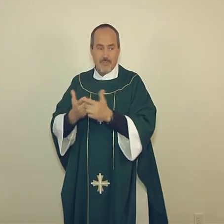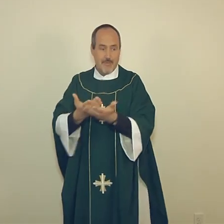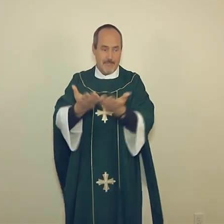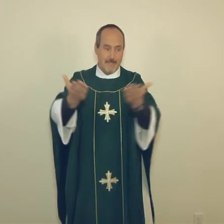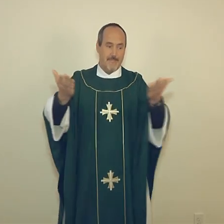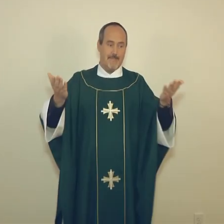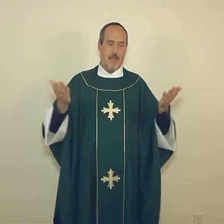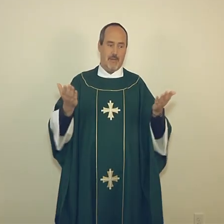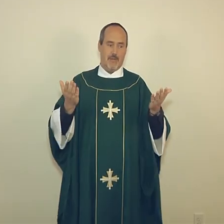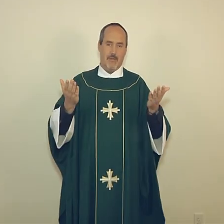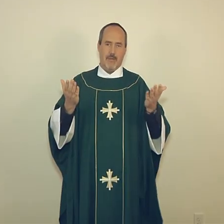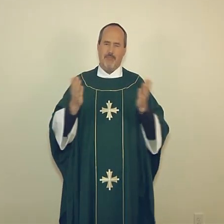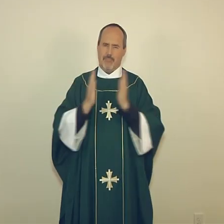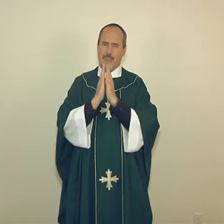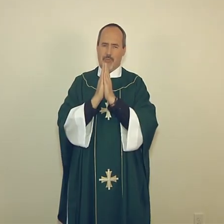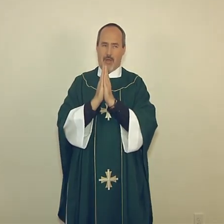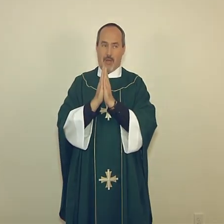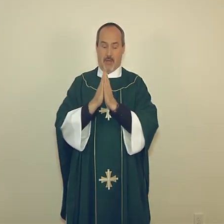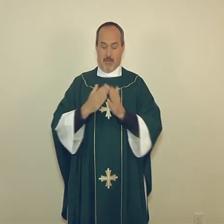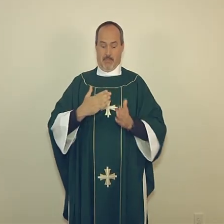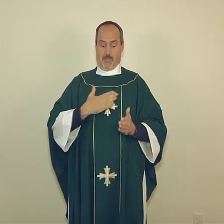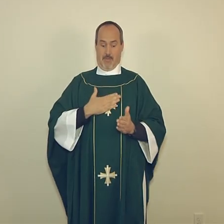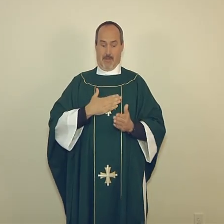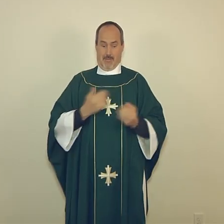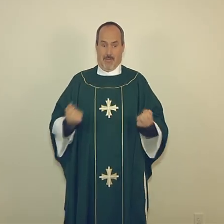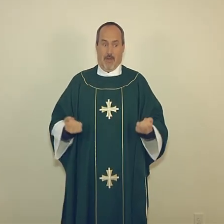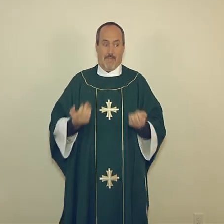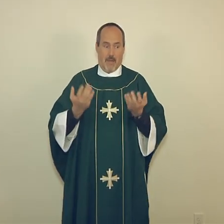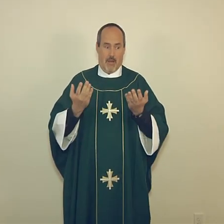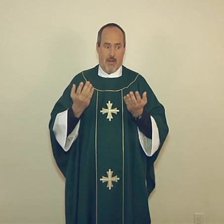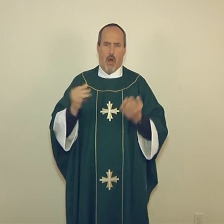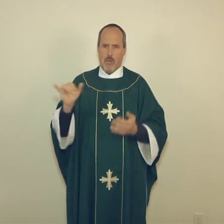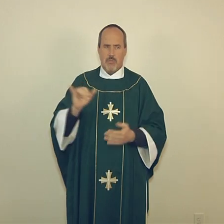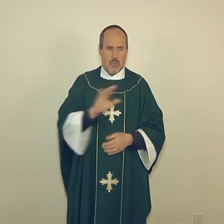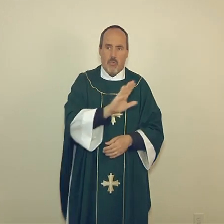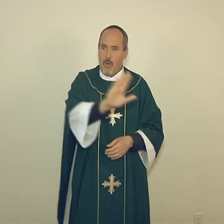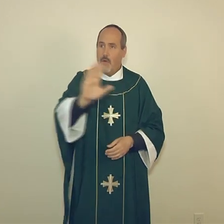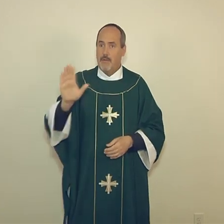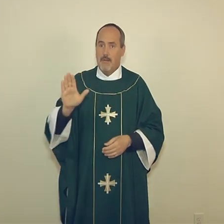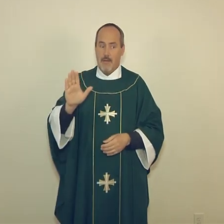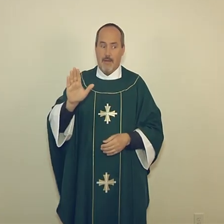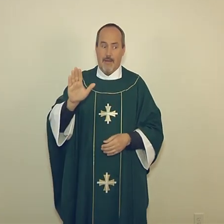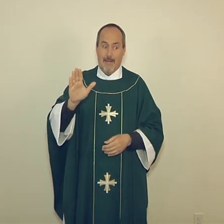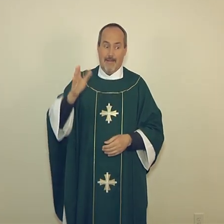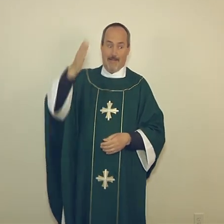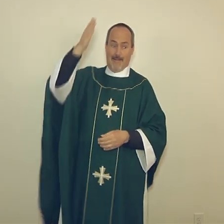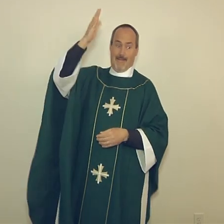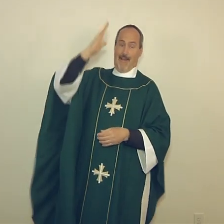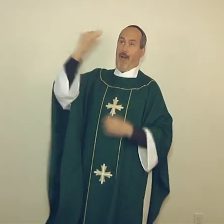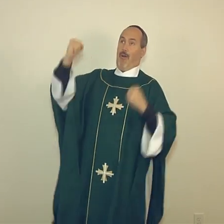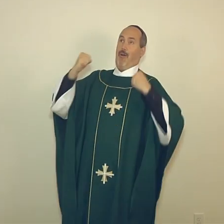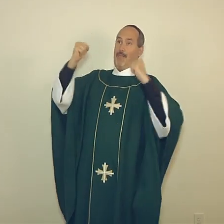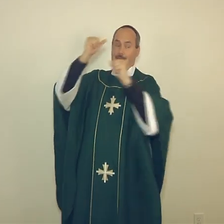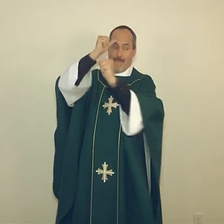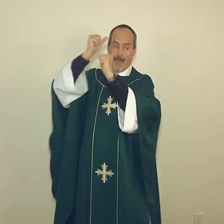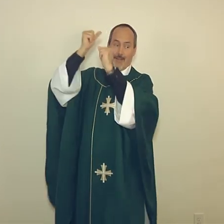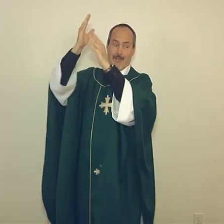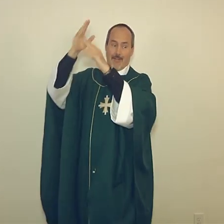Pray, brothers and sisters, that my sacrifice and yours may be acceptable to